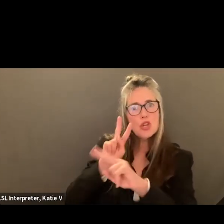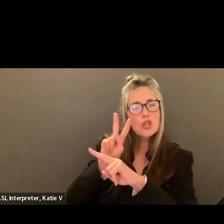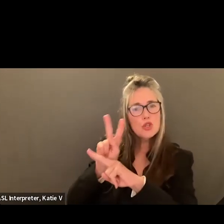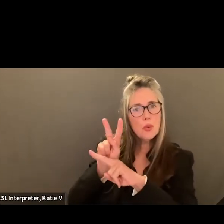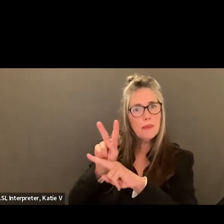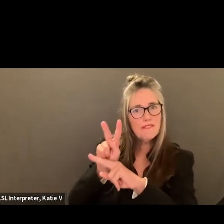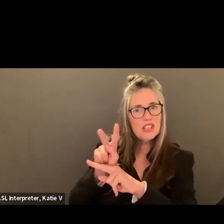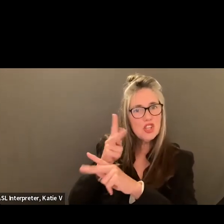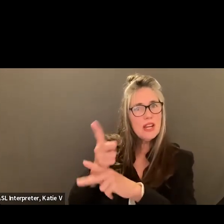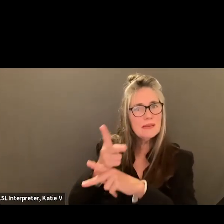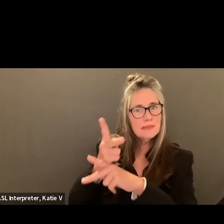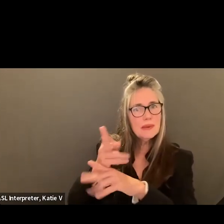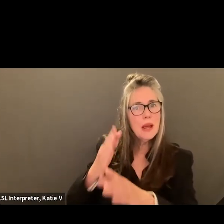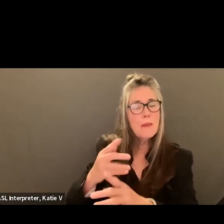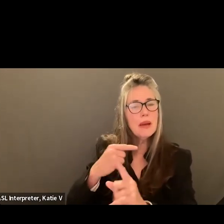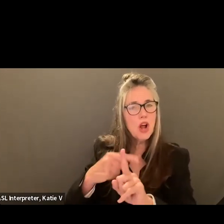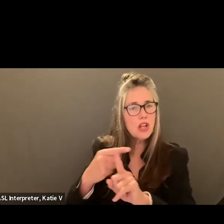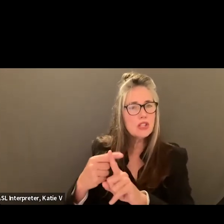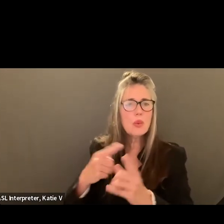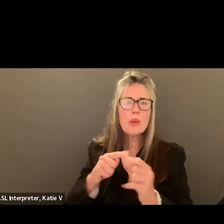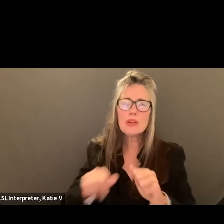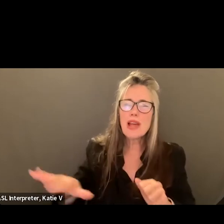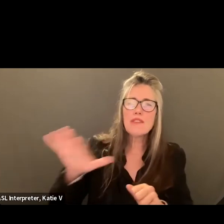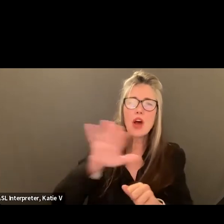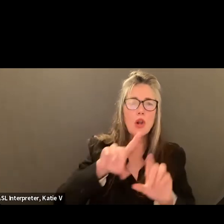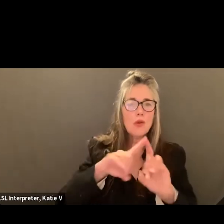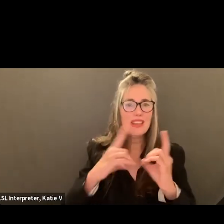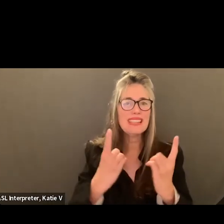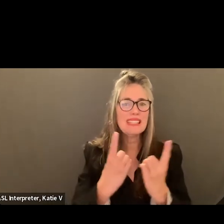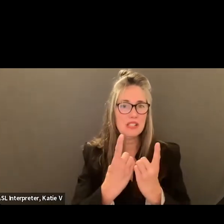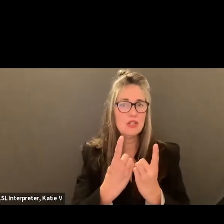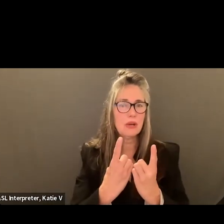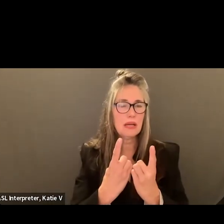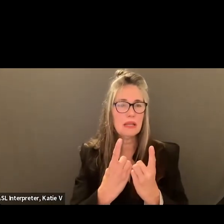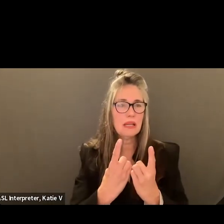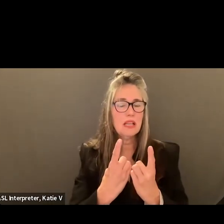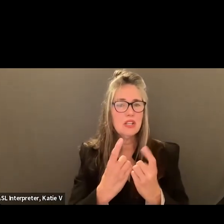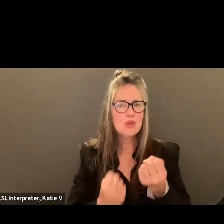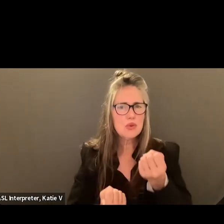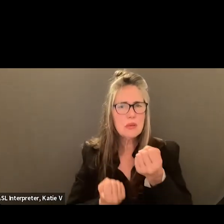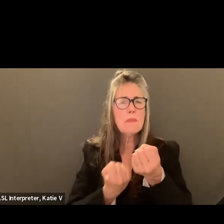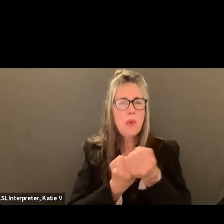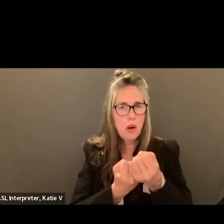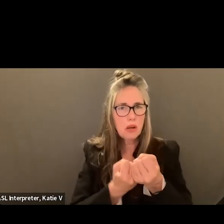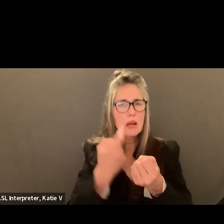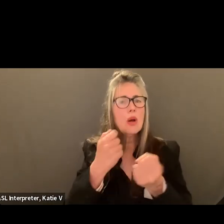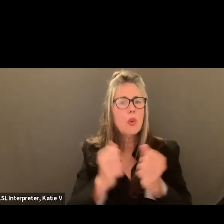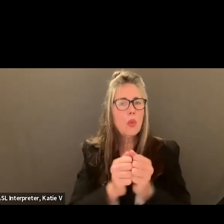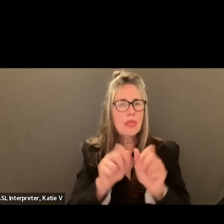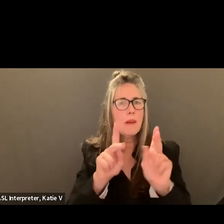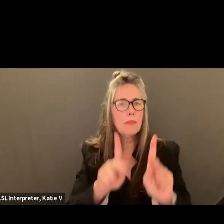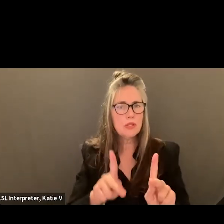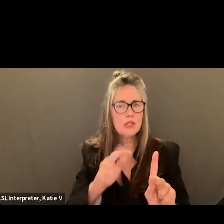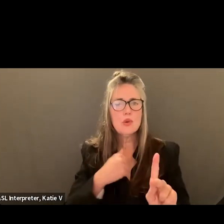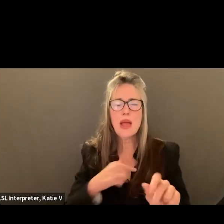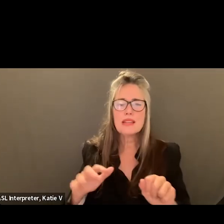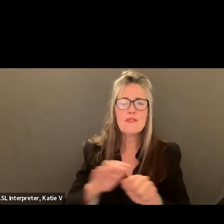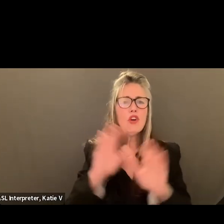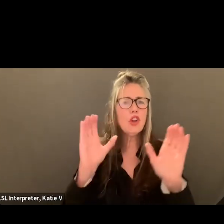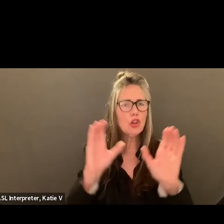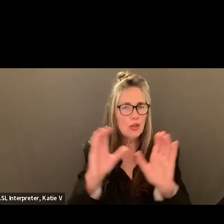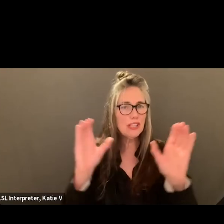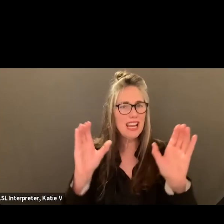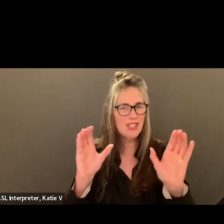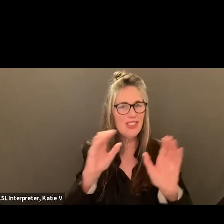whole district our mental health responses by having someone with this level of credential. Okay, so as I'm learning and